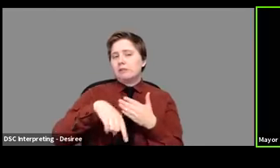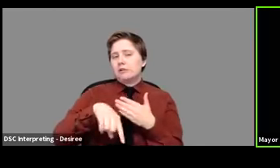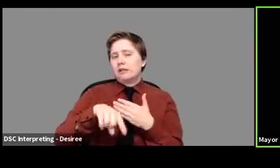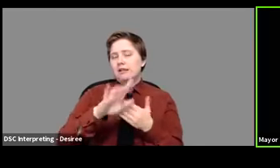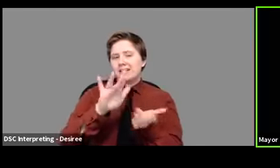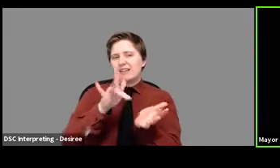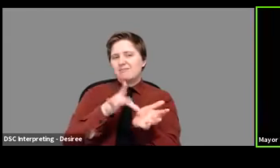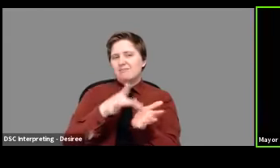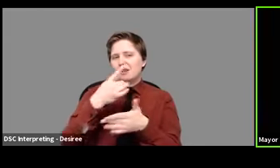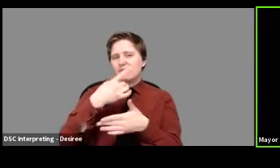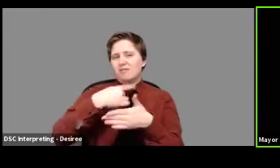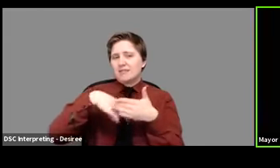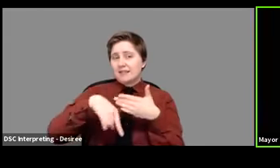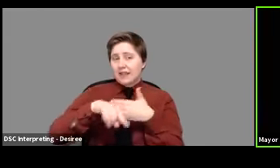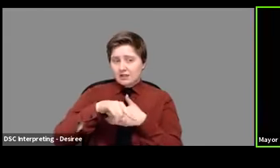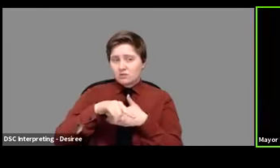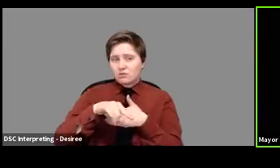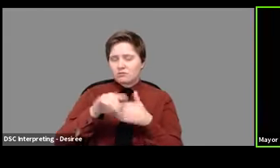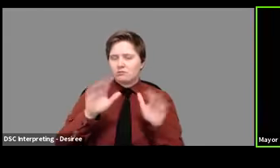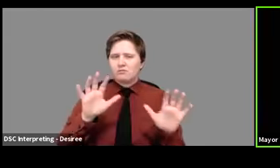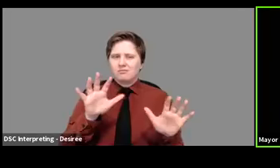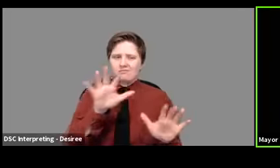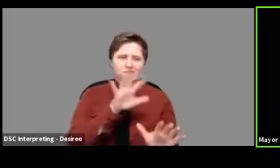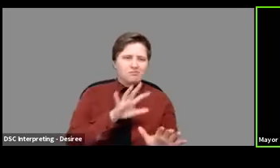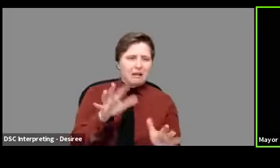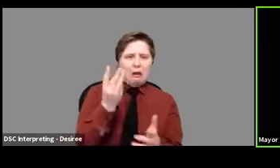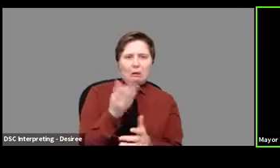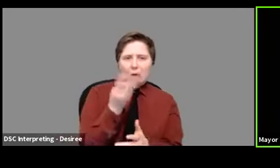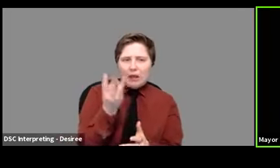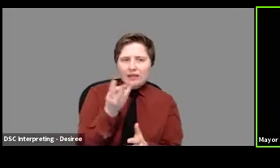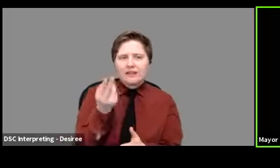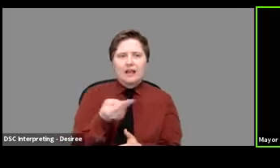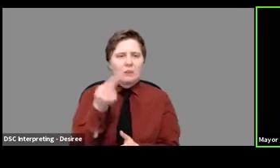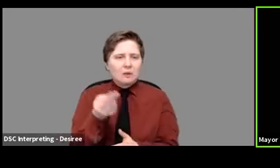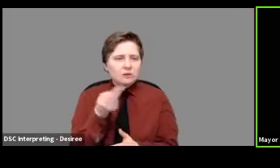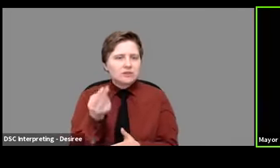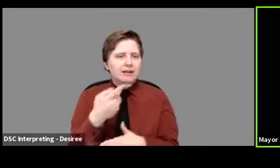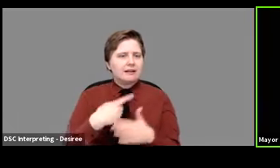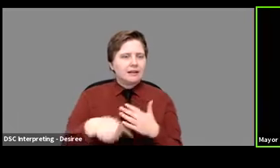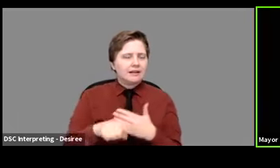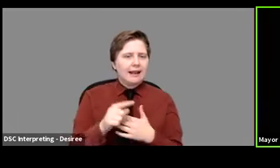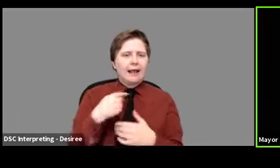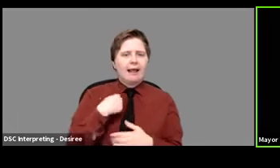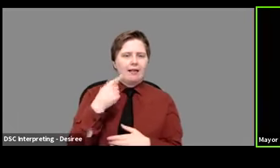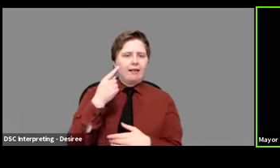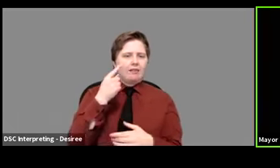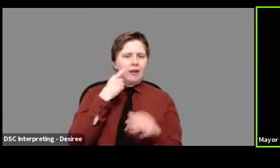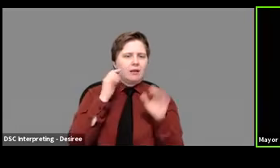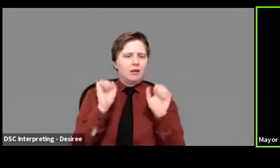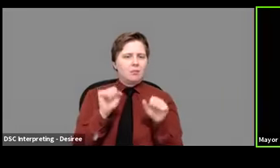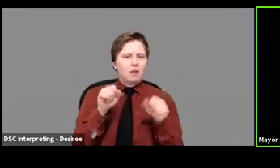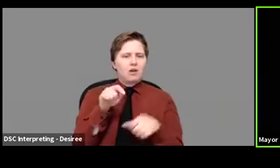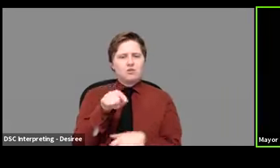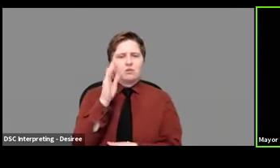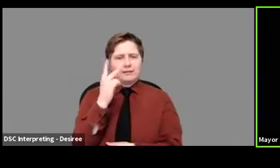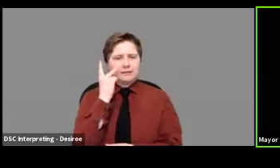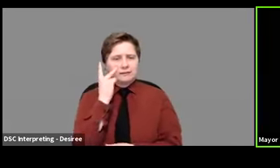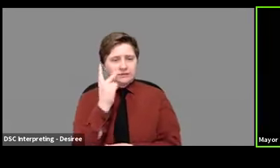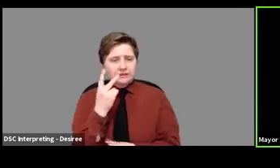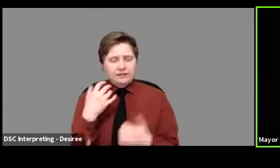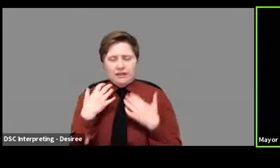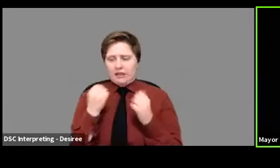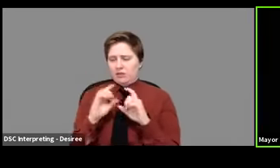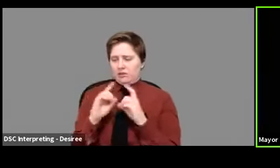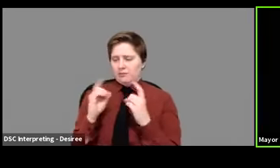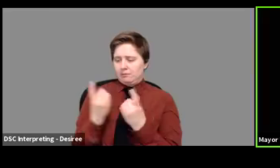middle of next week. Um, and this would be maybe Wednesday, Thursday of next week. I think it is very likely that you would see the health